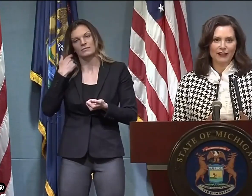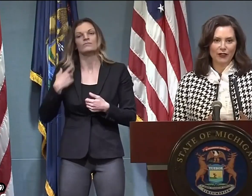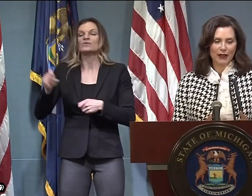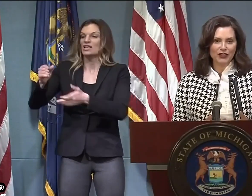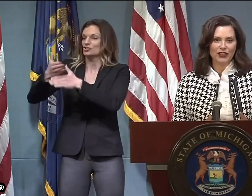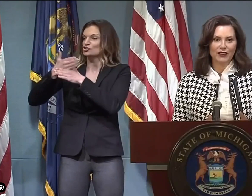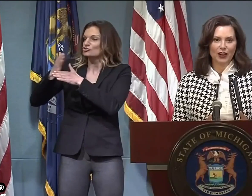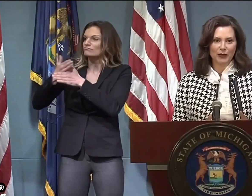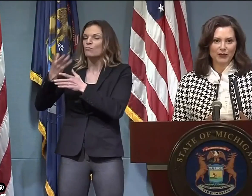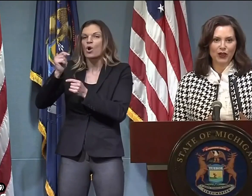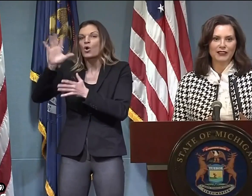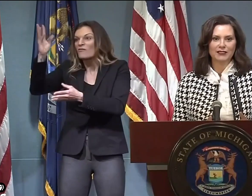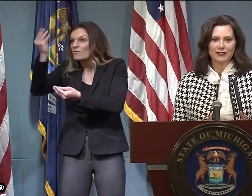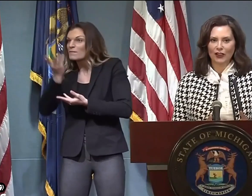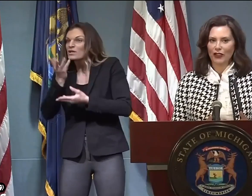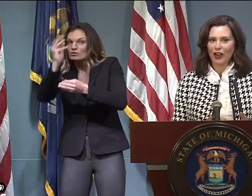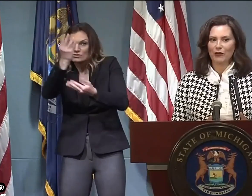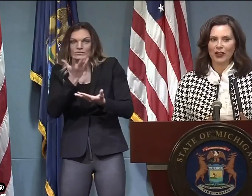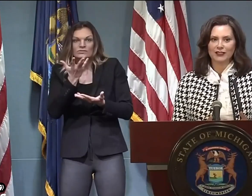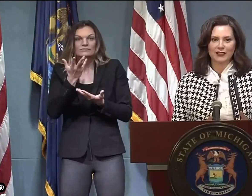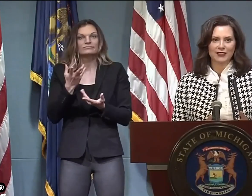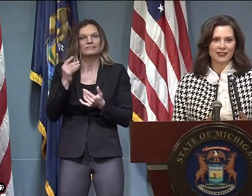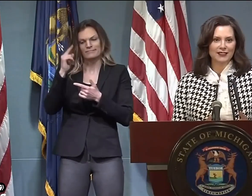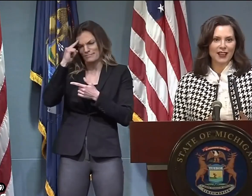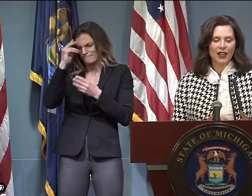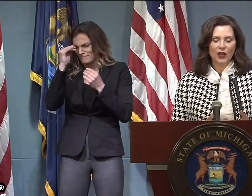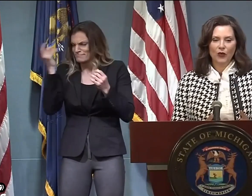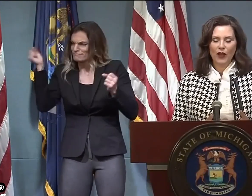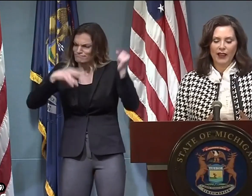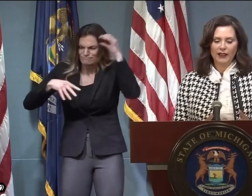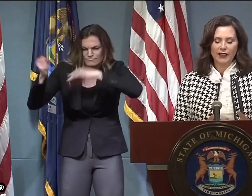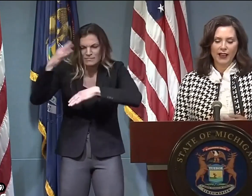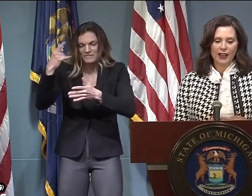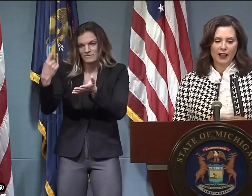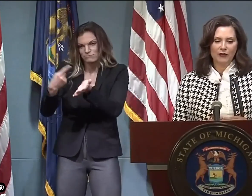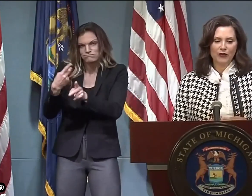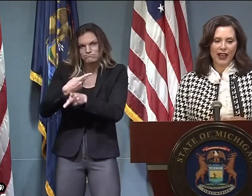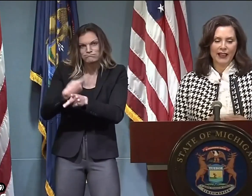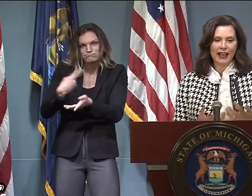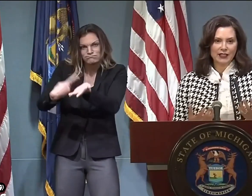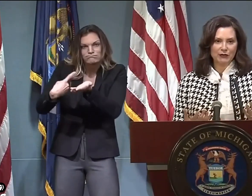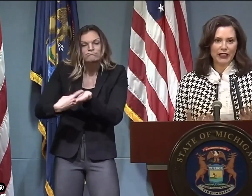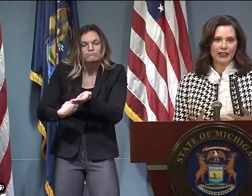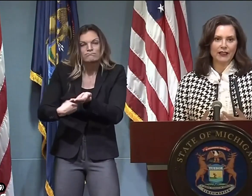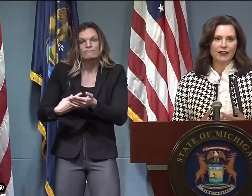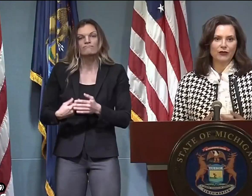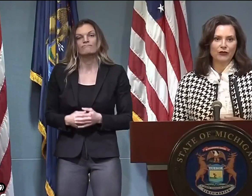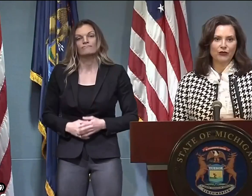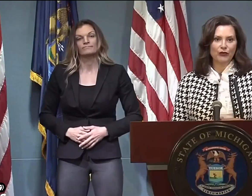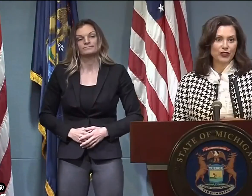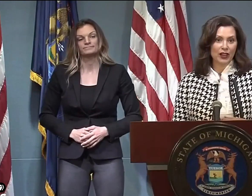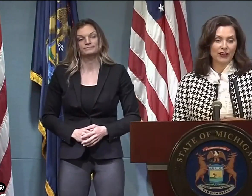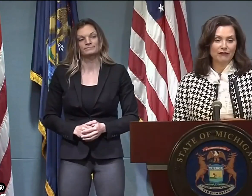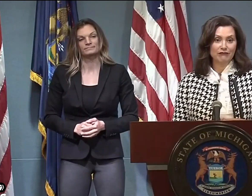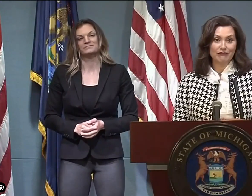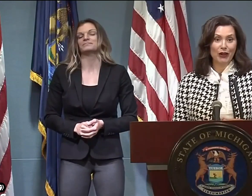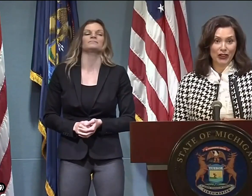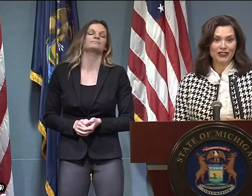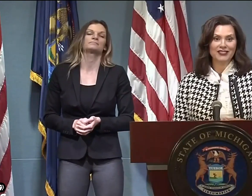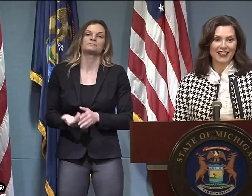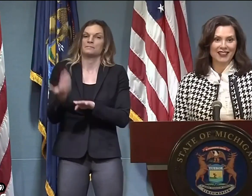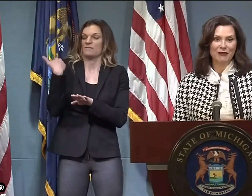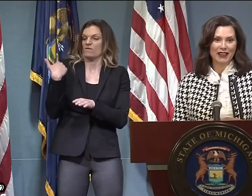sure that we are able to share information and our best practices and our thought processes. When I